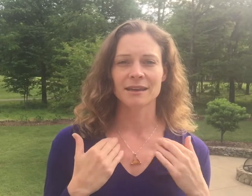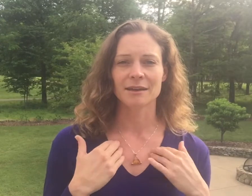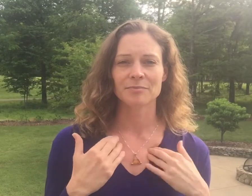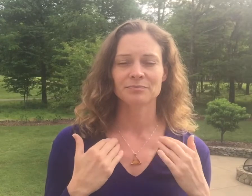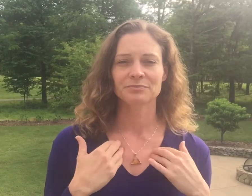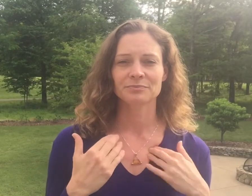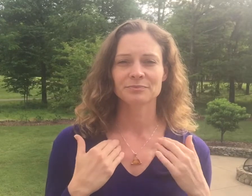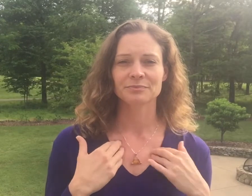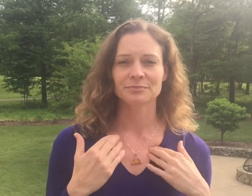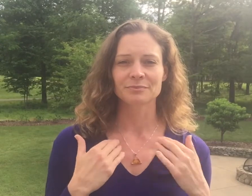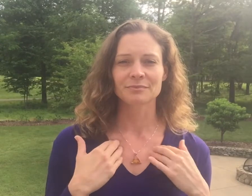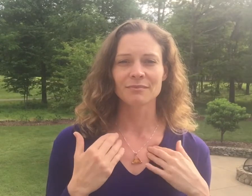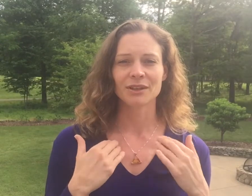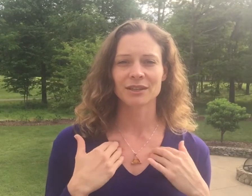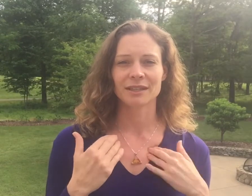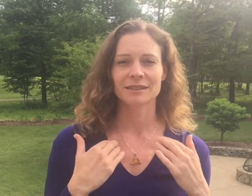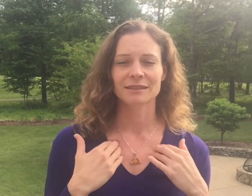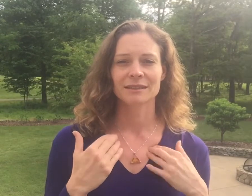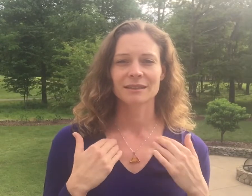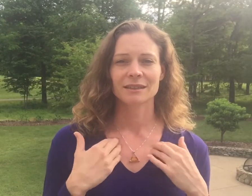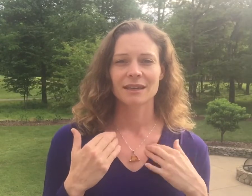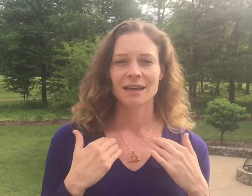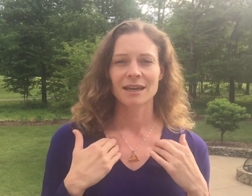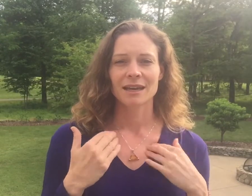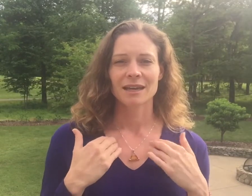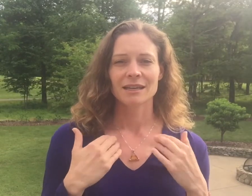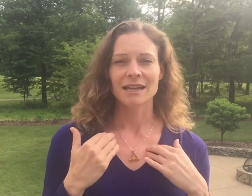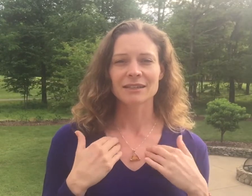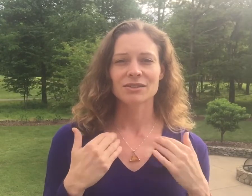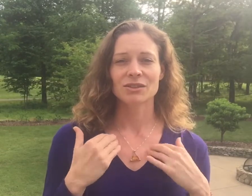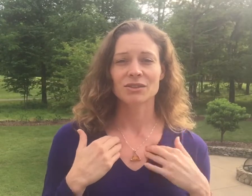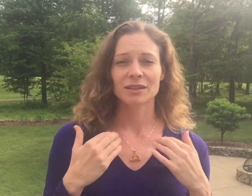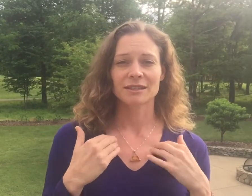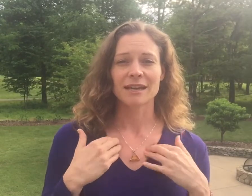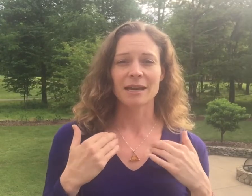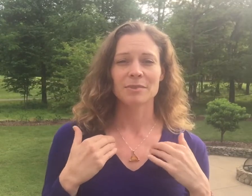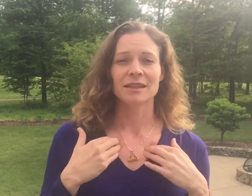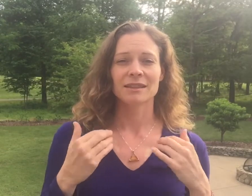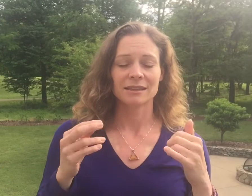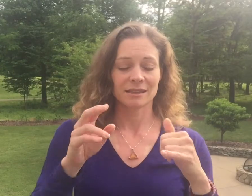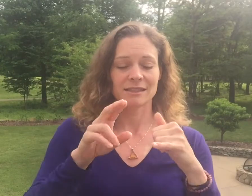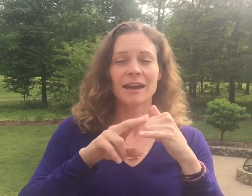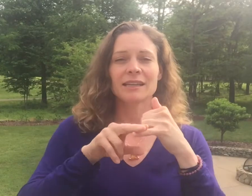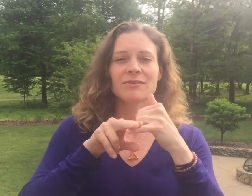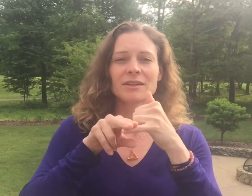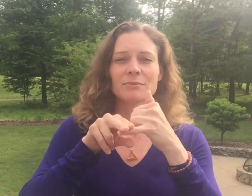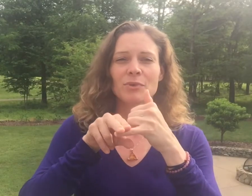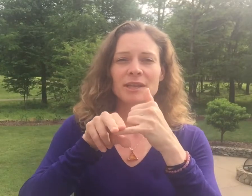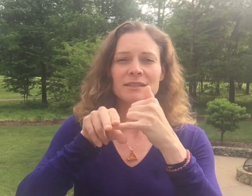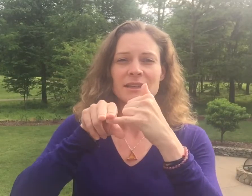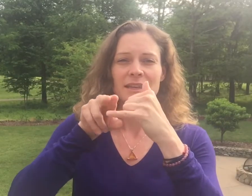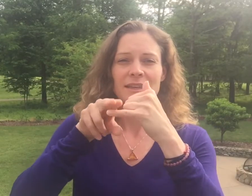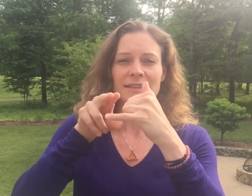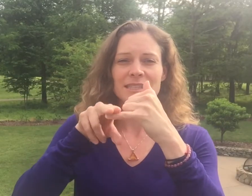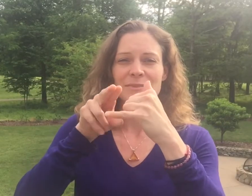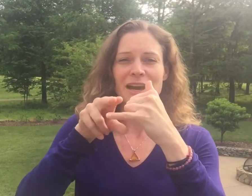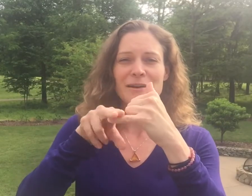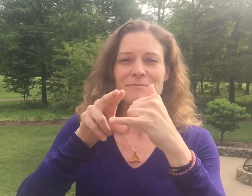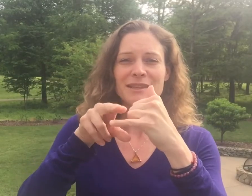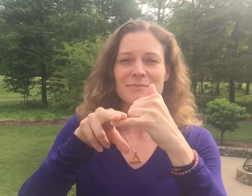I am. Good. Next, you're going to tap the collarbone point. Next, that's going to be up by the